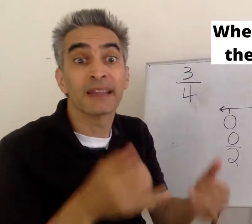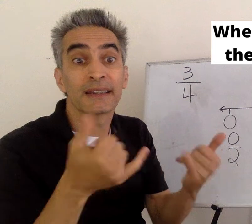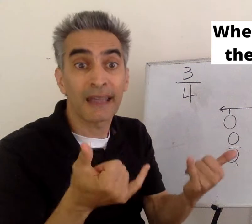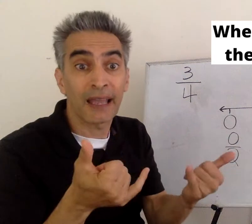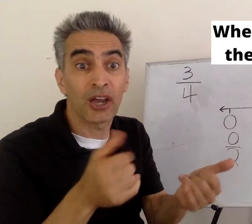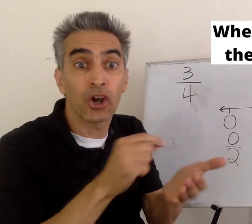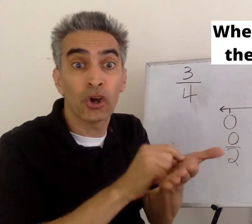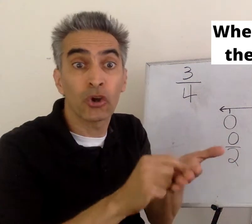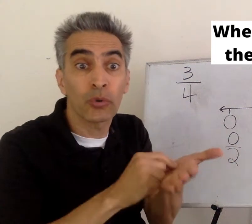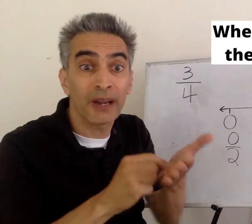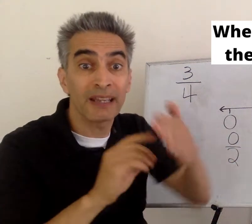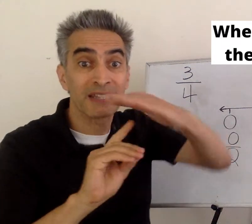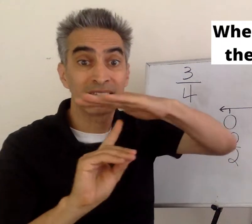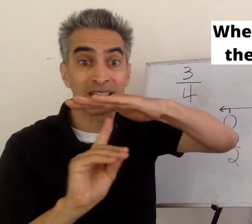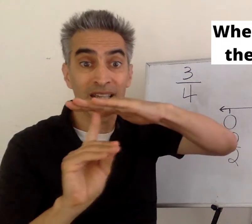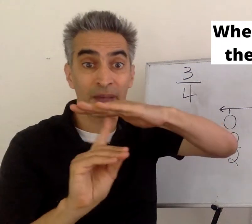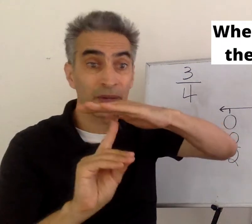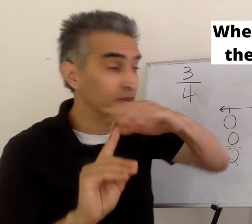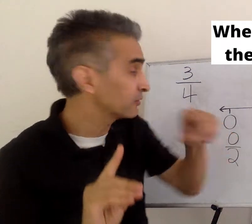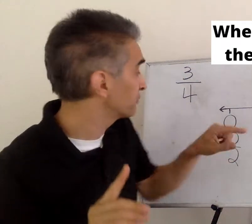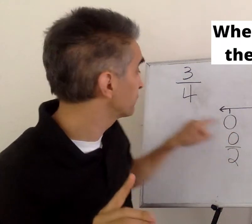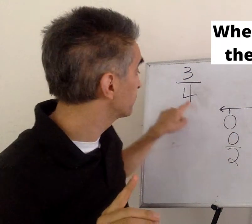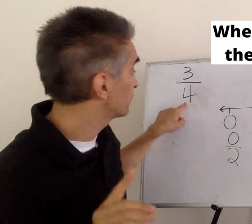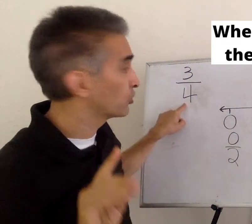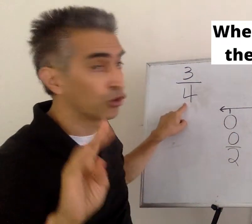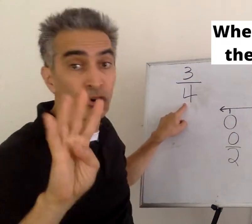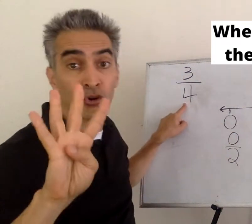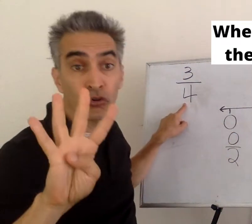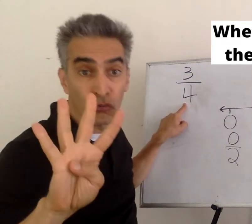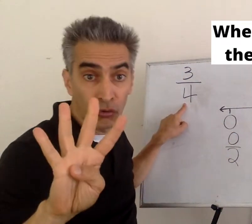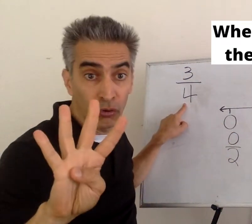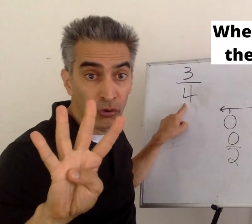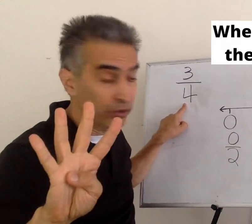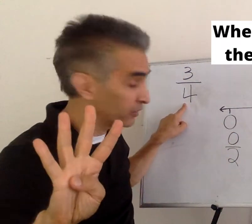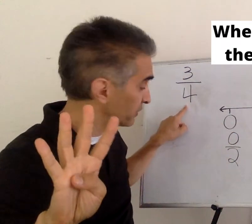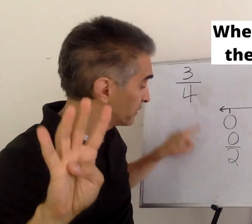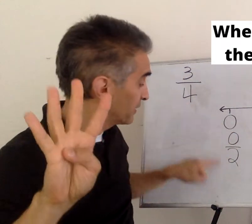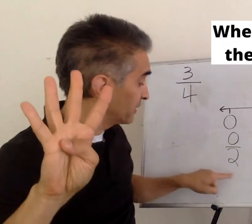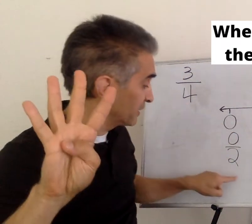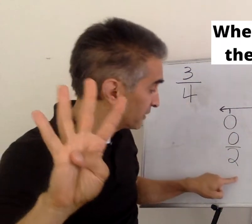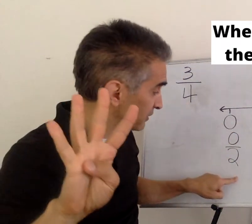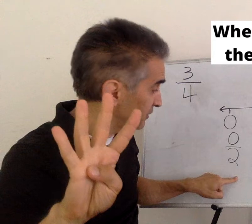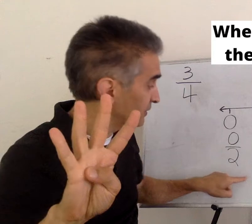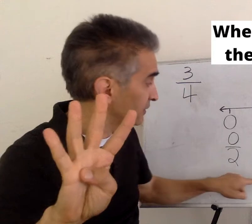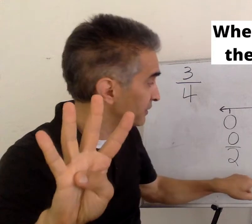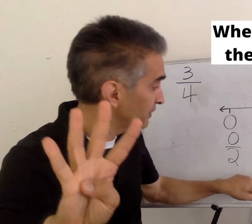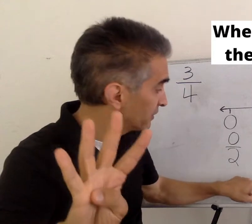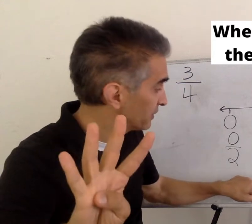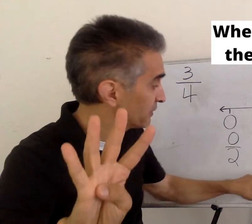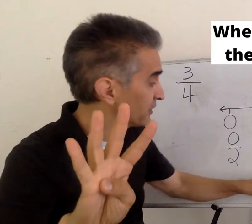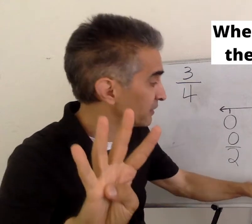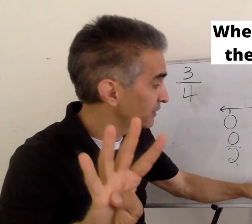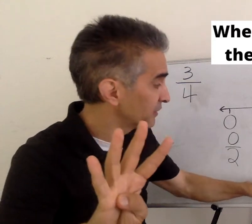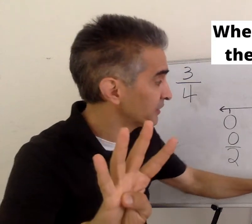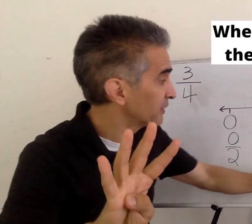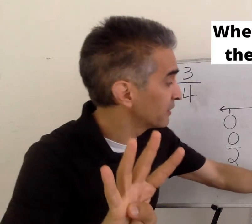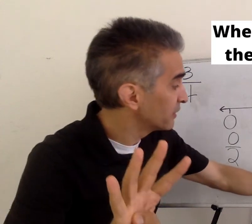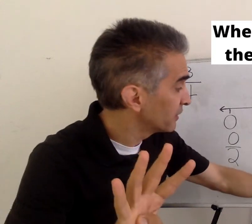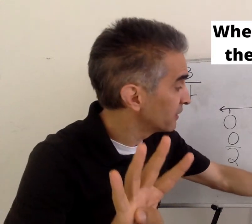Now write the denominator four right here, here, here, here,